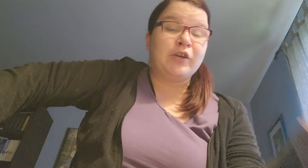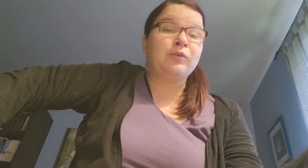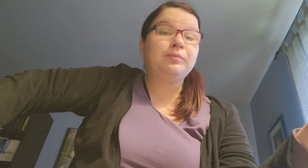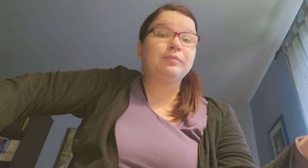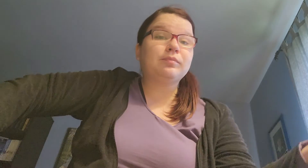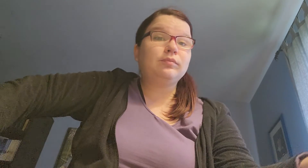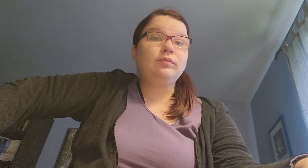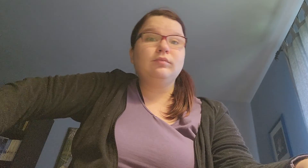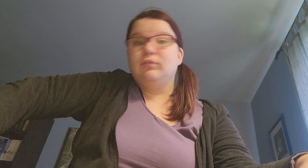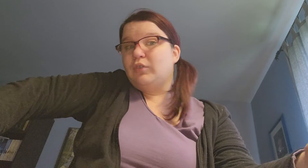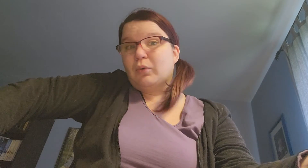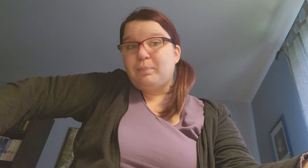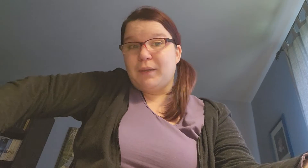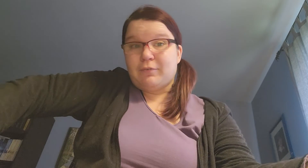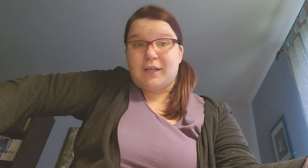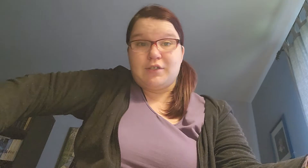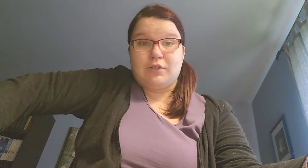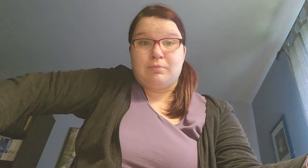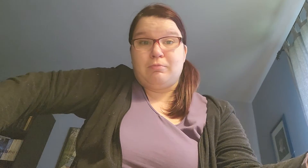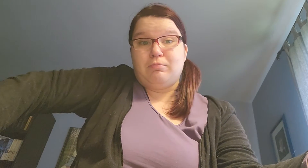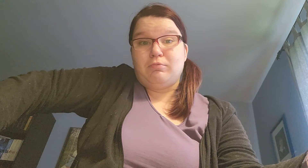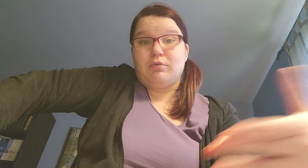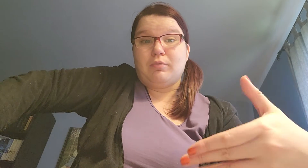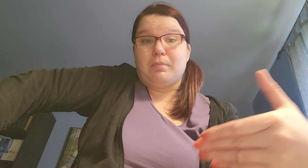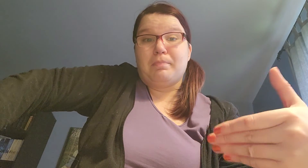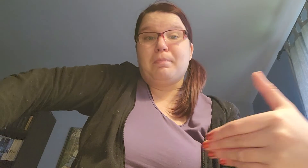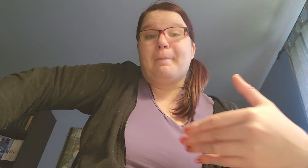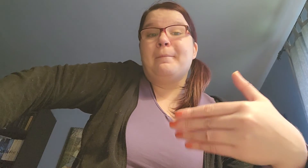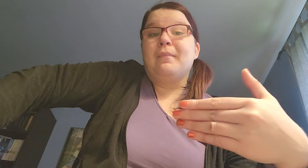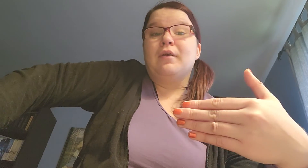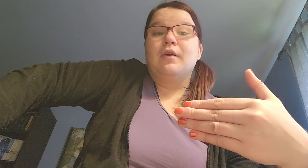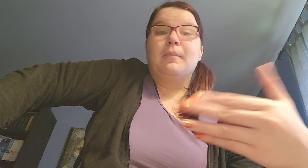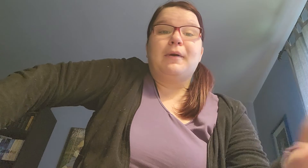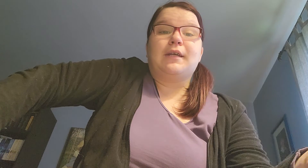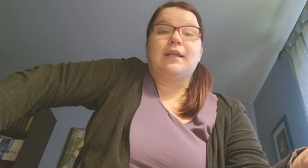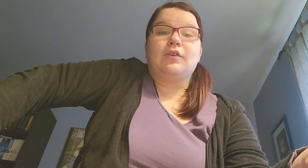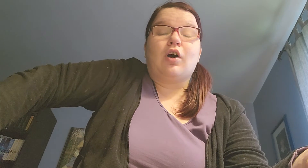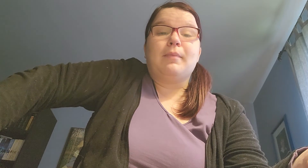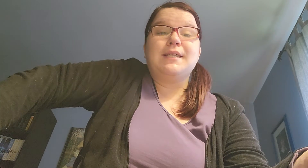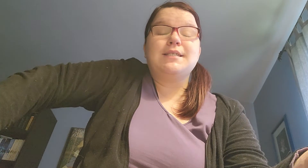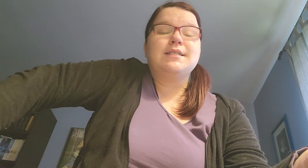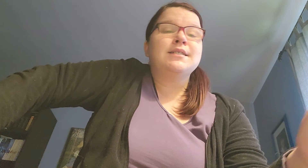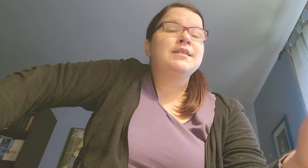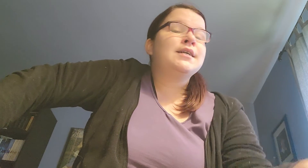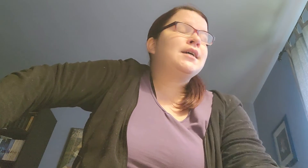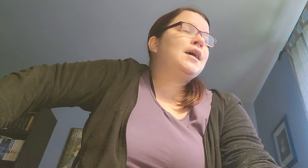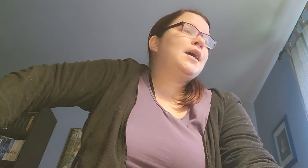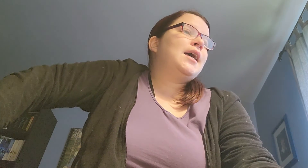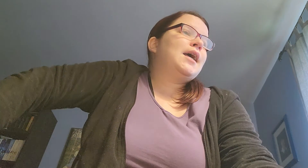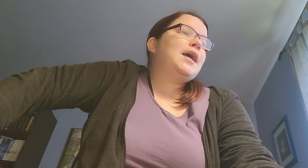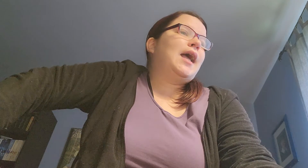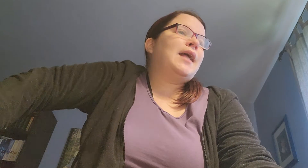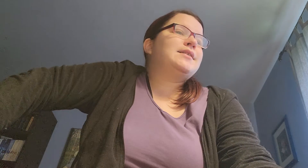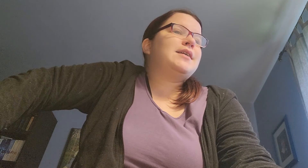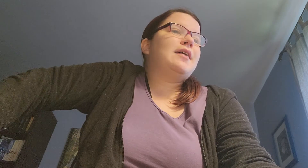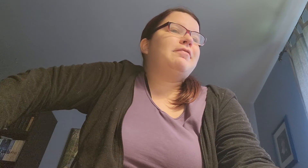do... Don't be afraid to... Put that in the comments. And stuff.